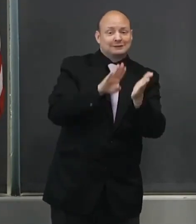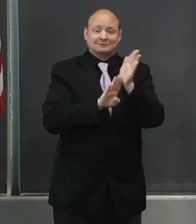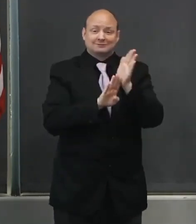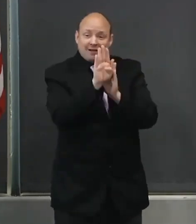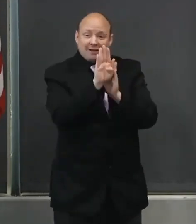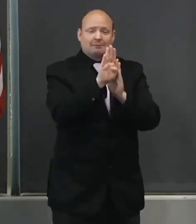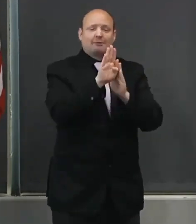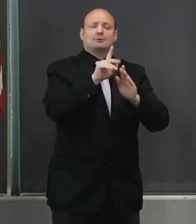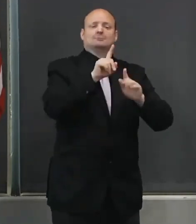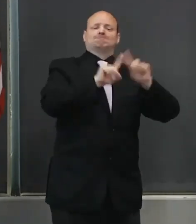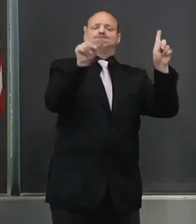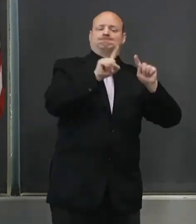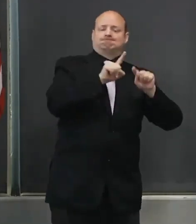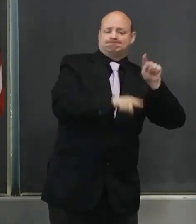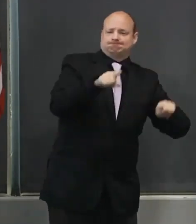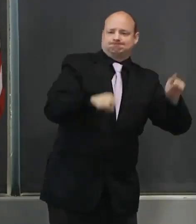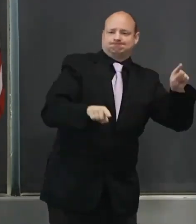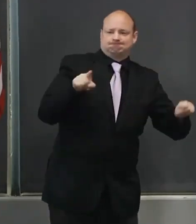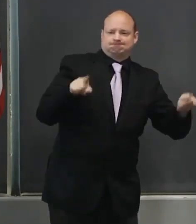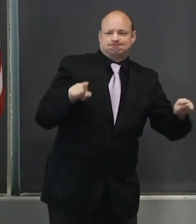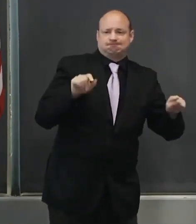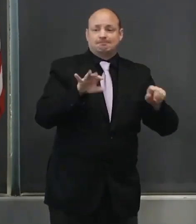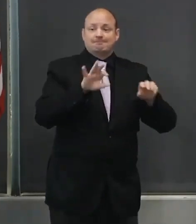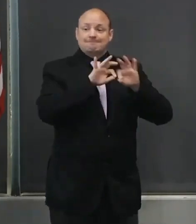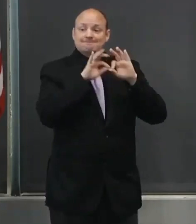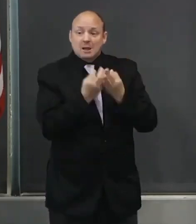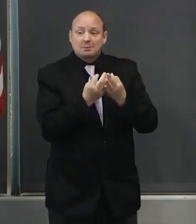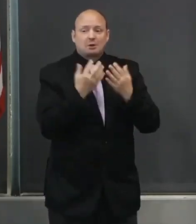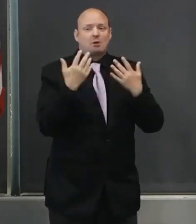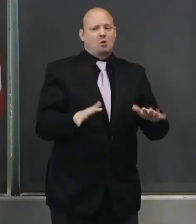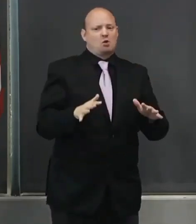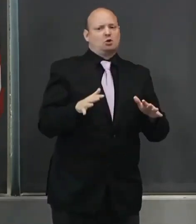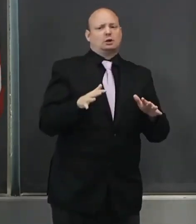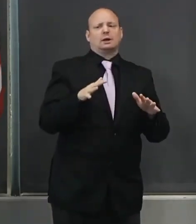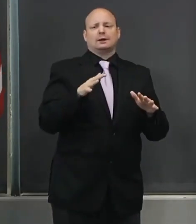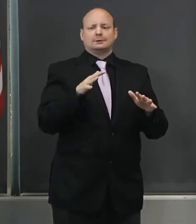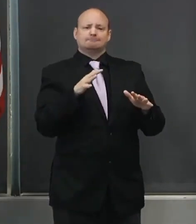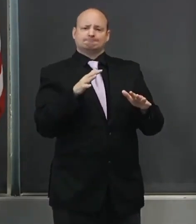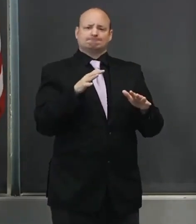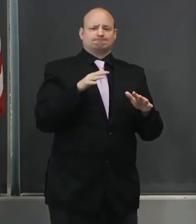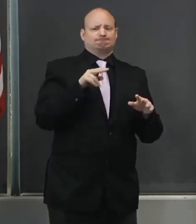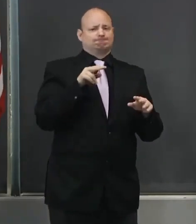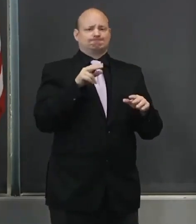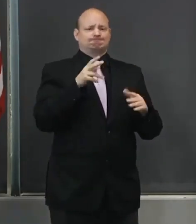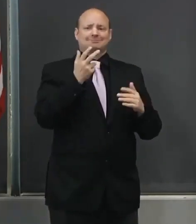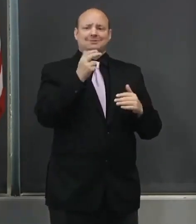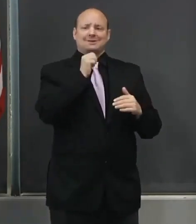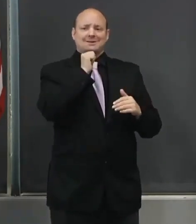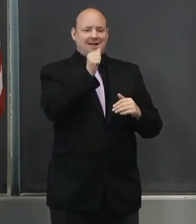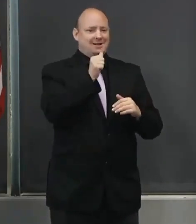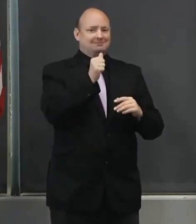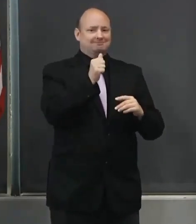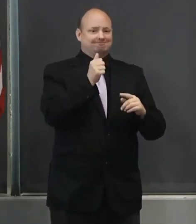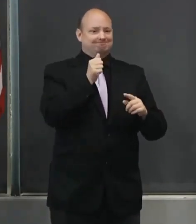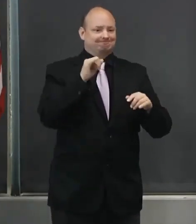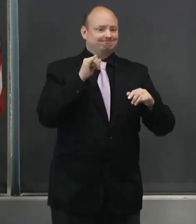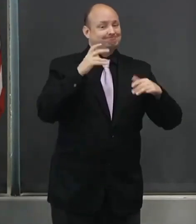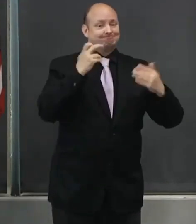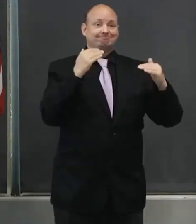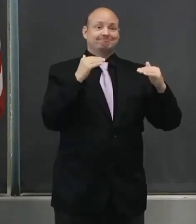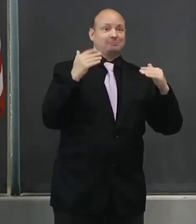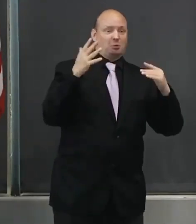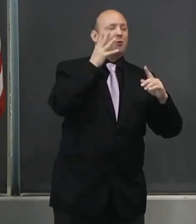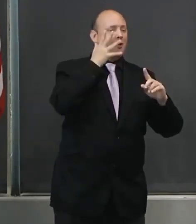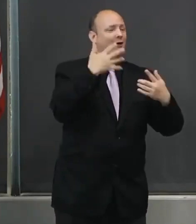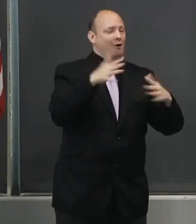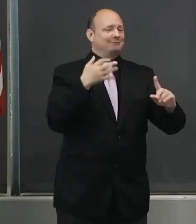our families have already faced disproportionate impacts since schools closed to in-person instruction